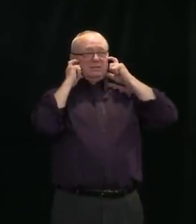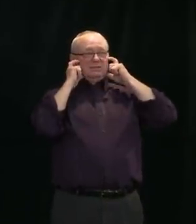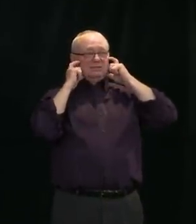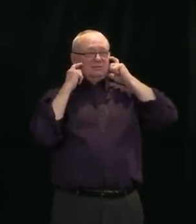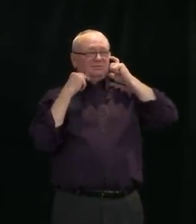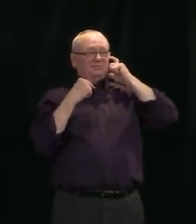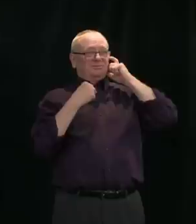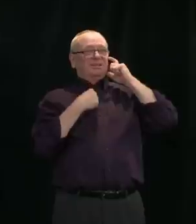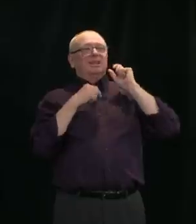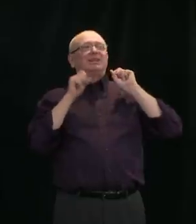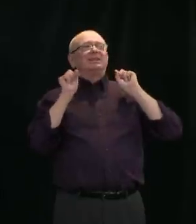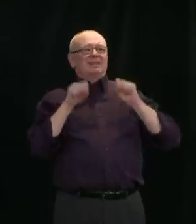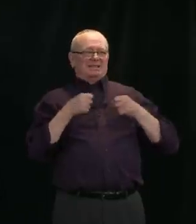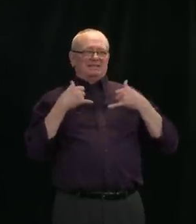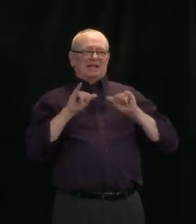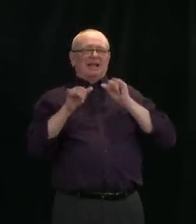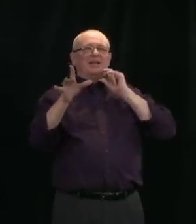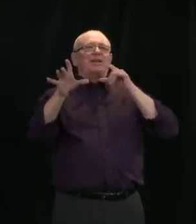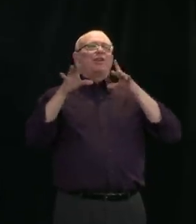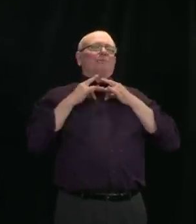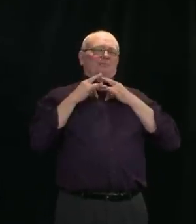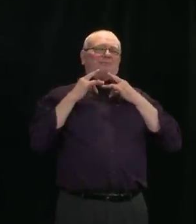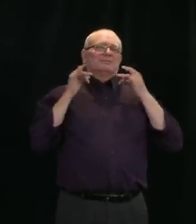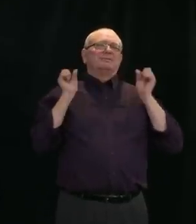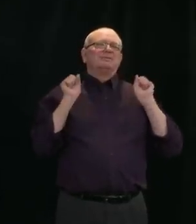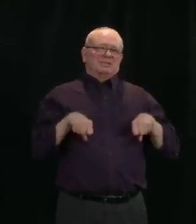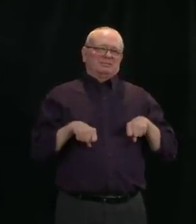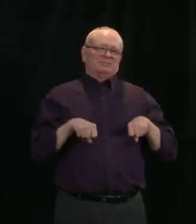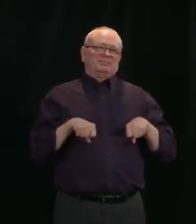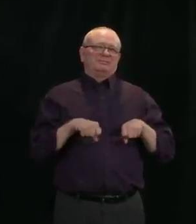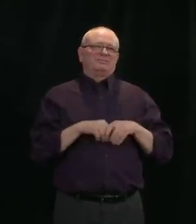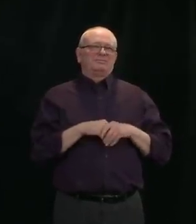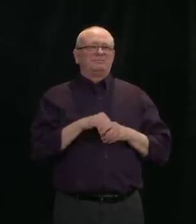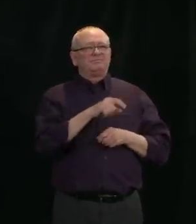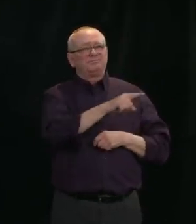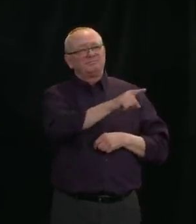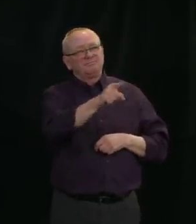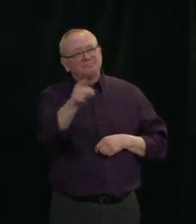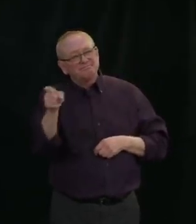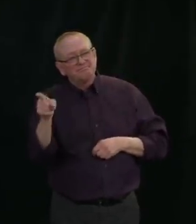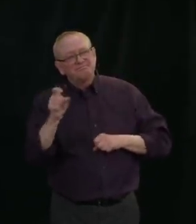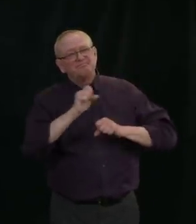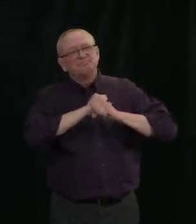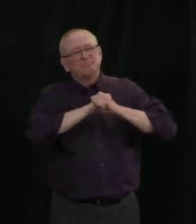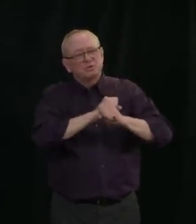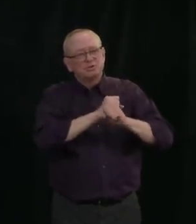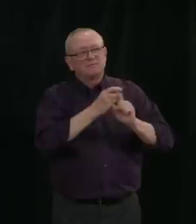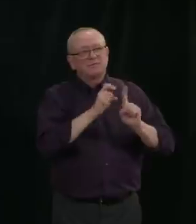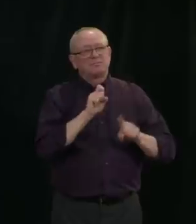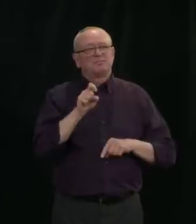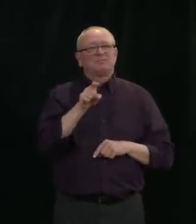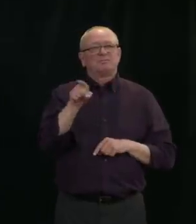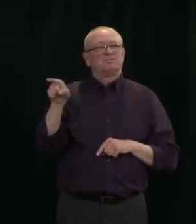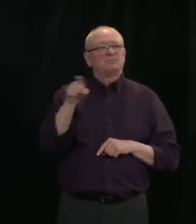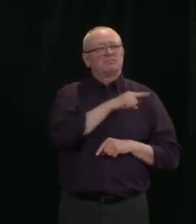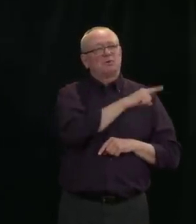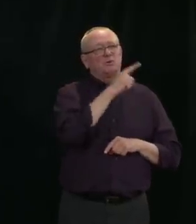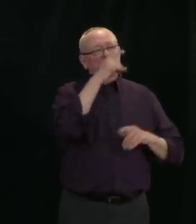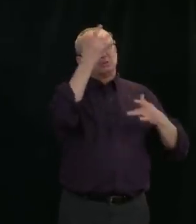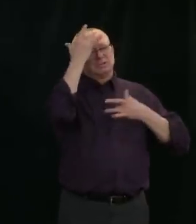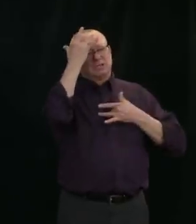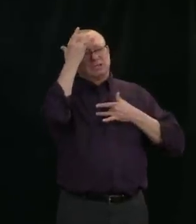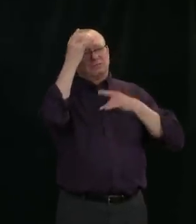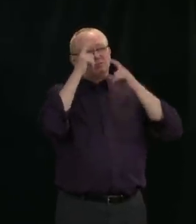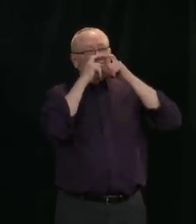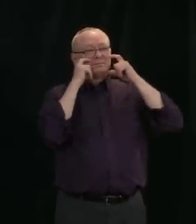vein, I certainly think that masks can be considered. The challenge with cloth masks, and I haven't seen the CDC summary of evidence,